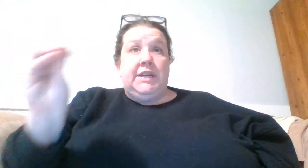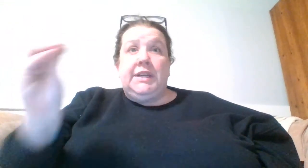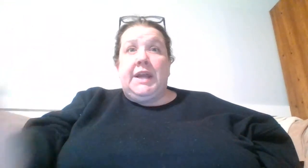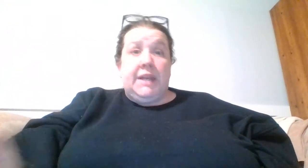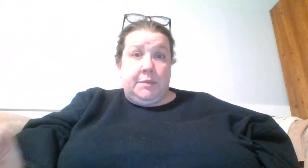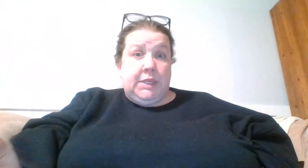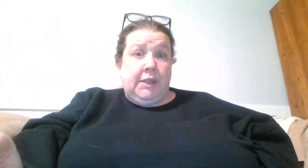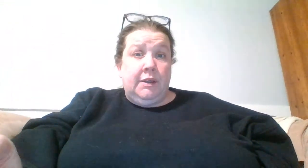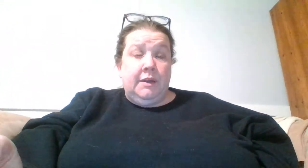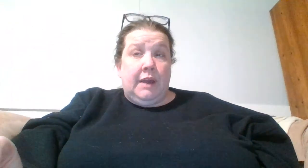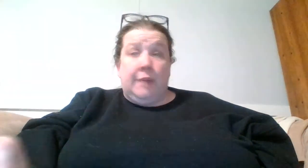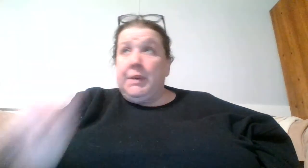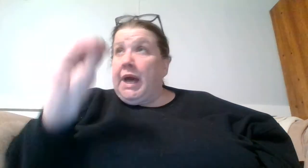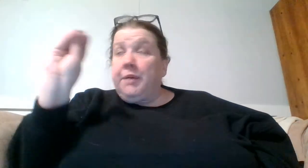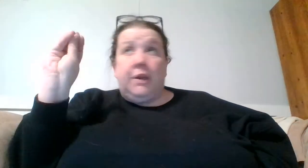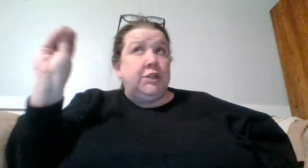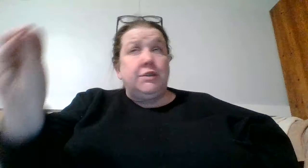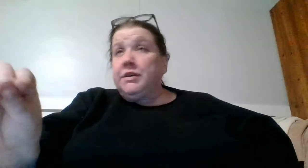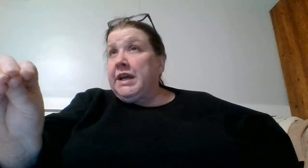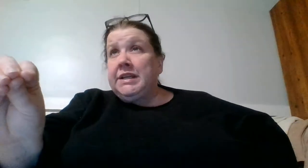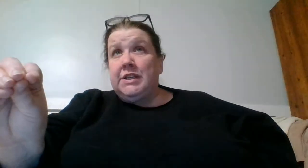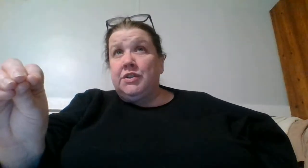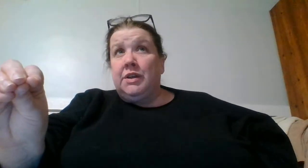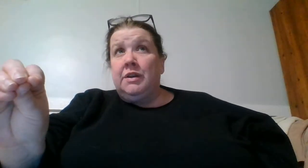JD not an MD I'm not a registered dietitian